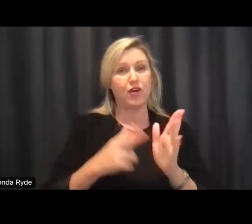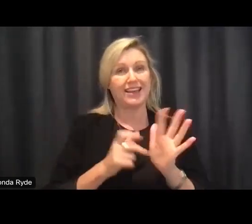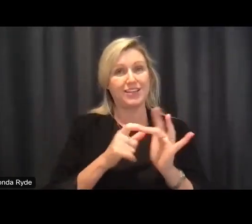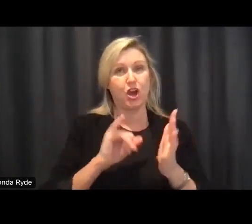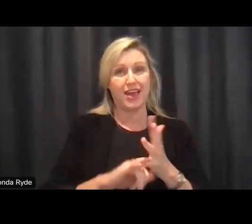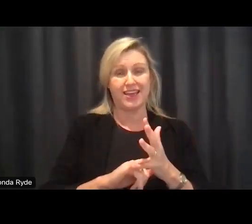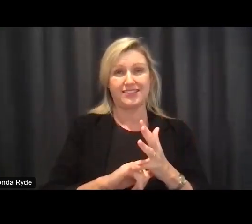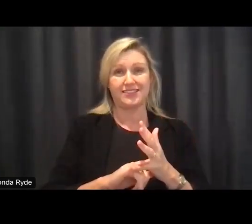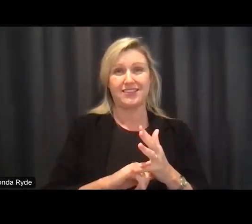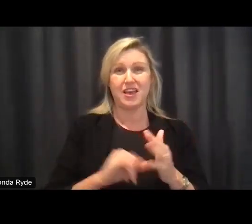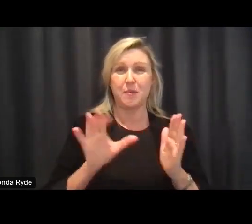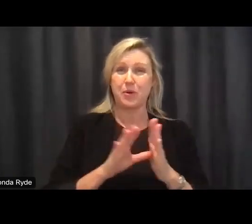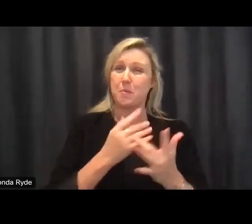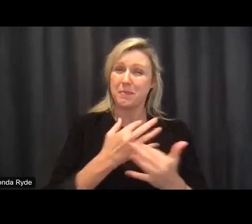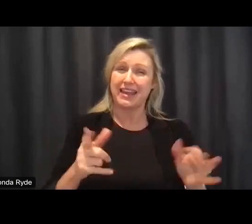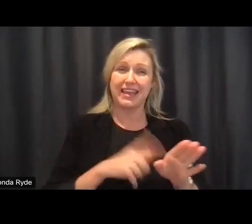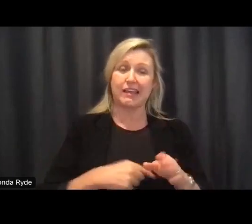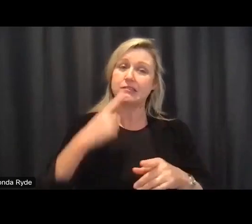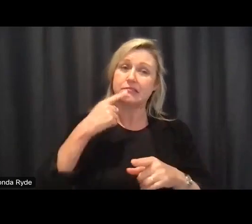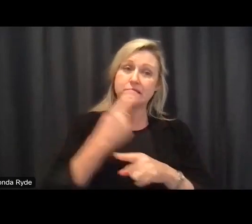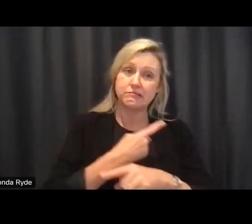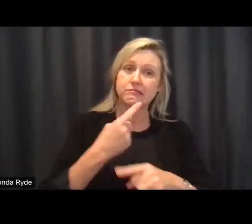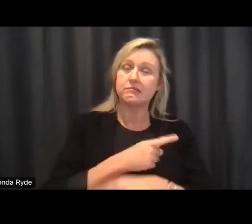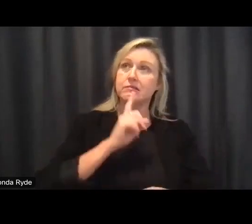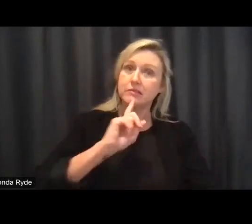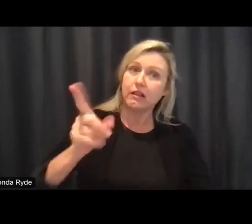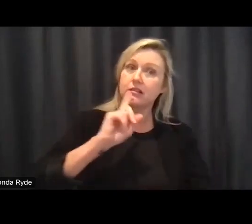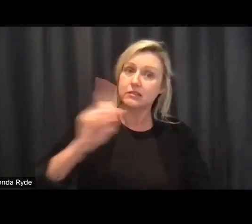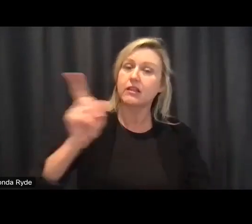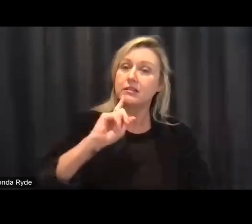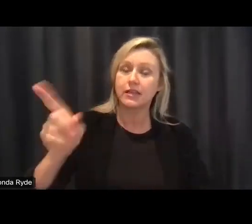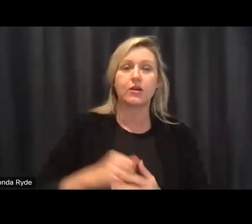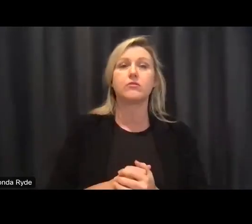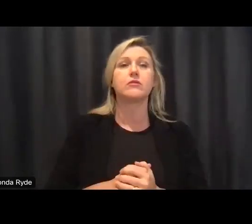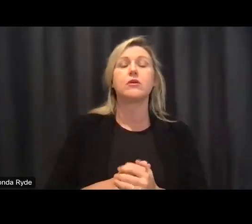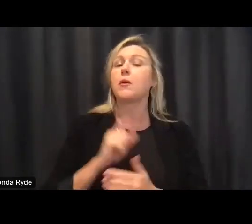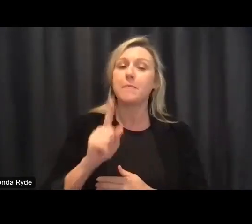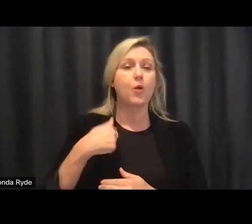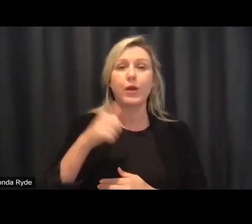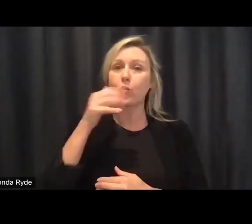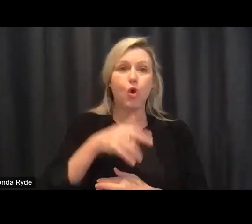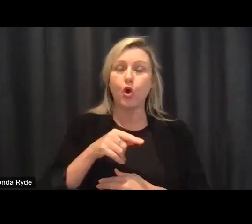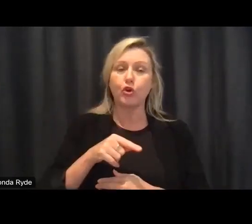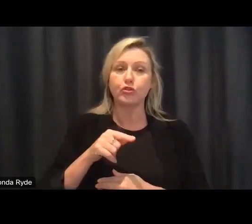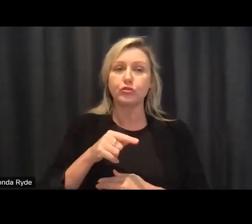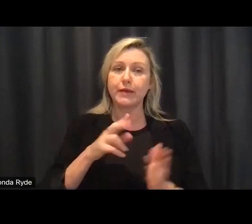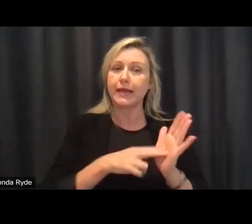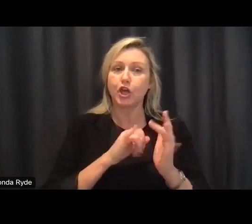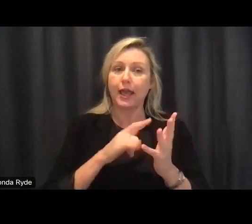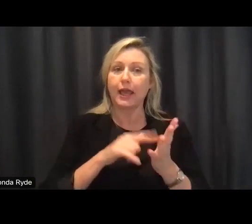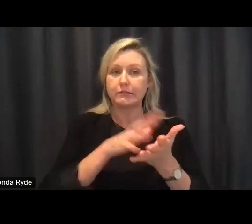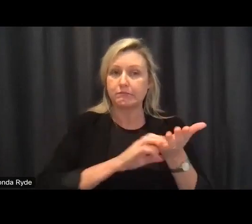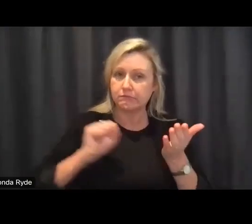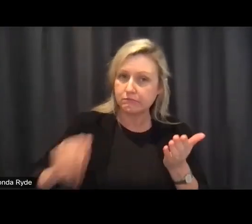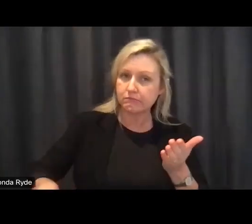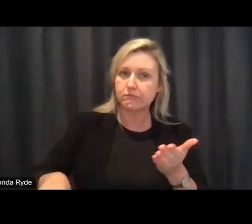so for years and years and years so like the minister said we will not be reinventing the wheel um we will look carefully at everything